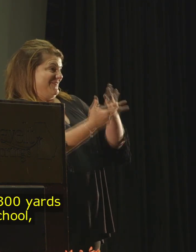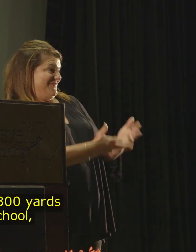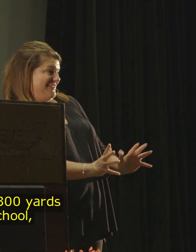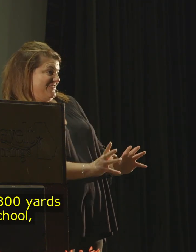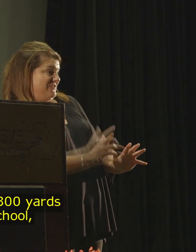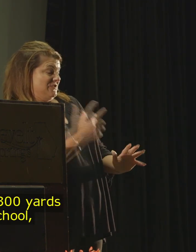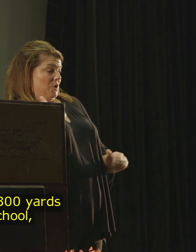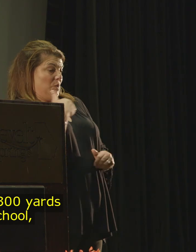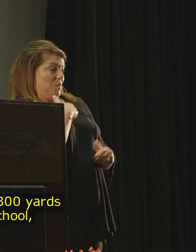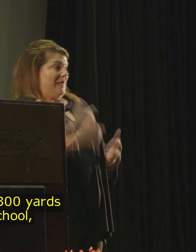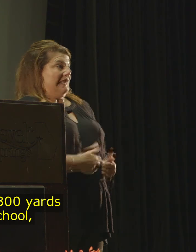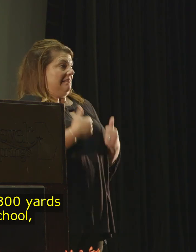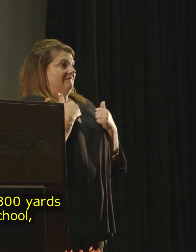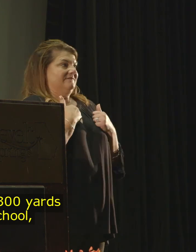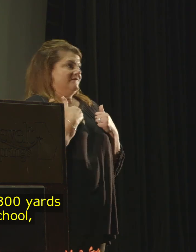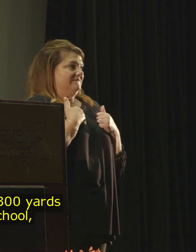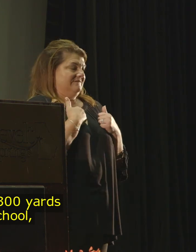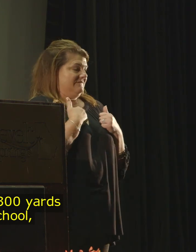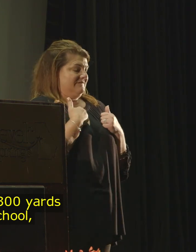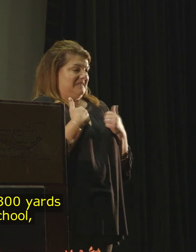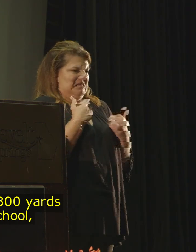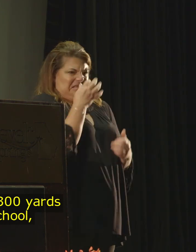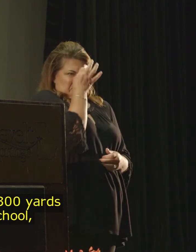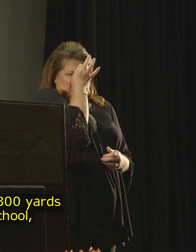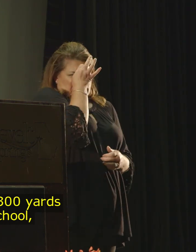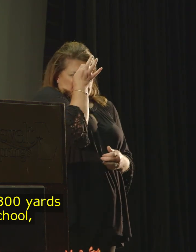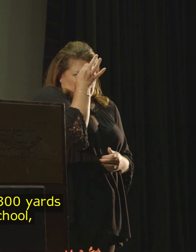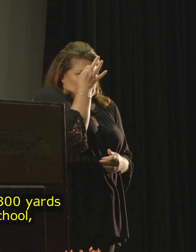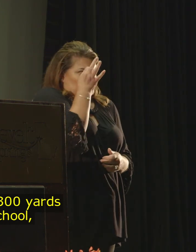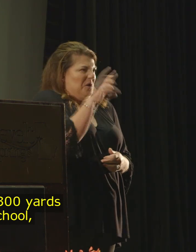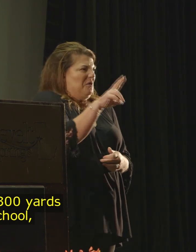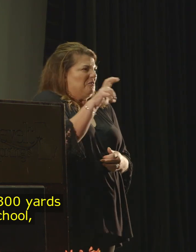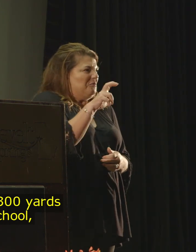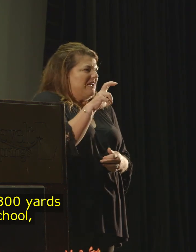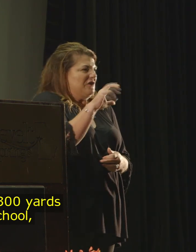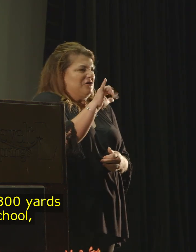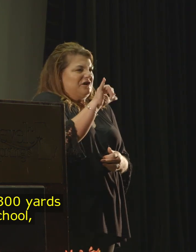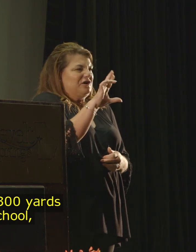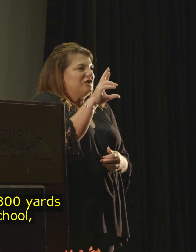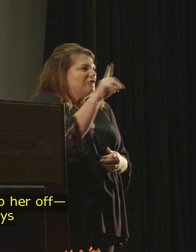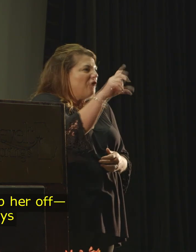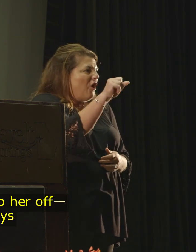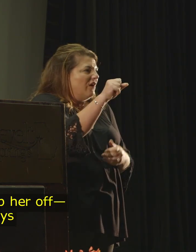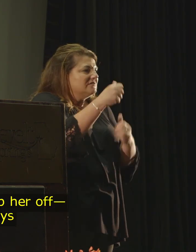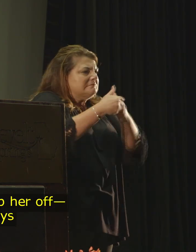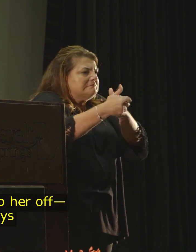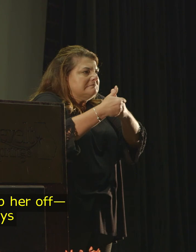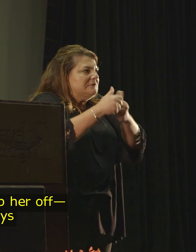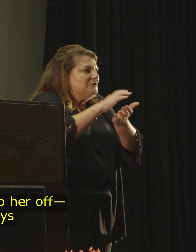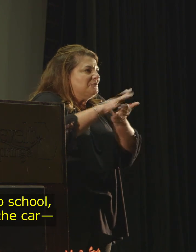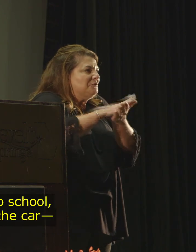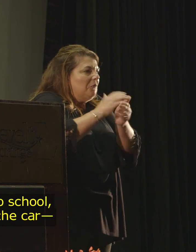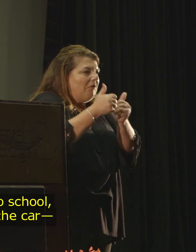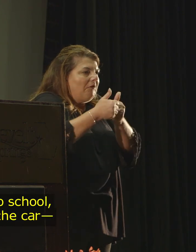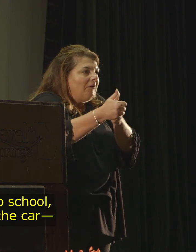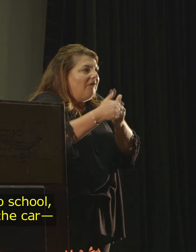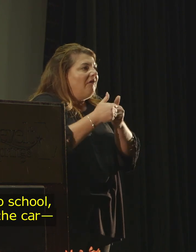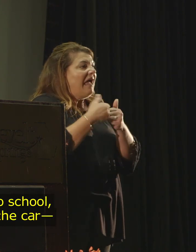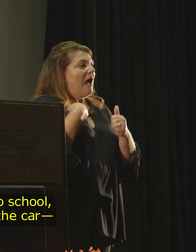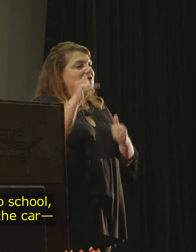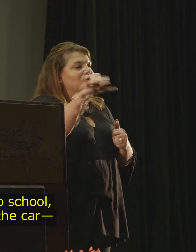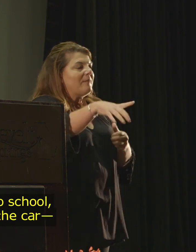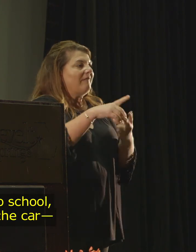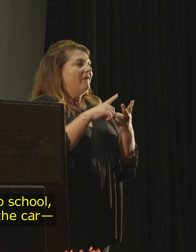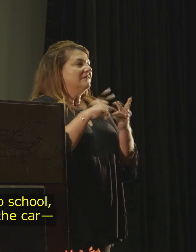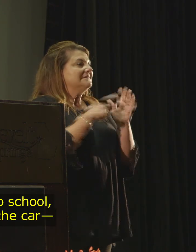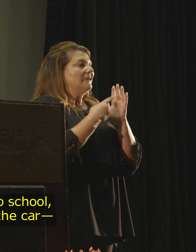We live barely 300 yards from the school, and I would drop her off. Some days I'd walk her to school,